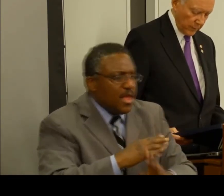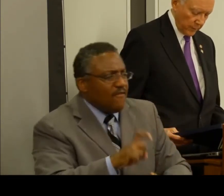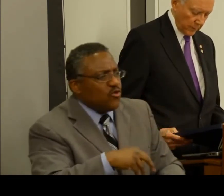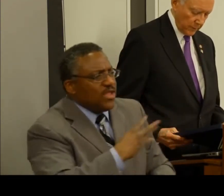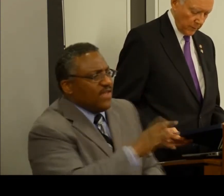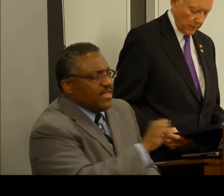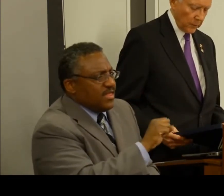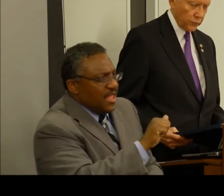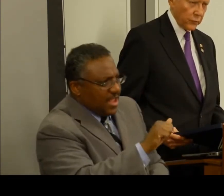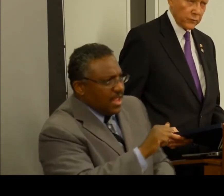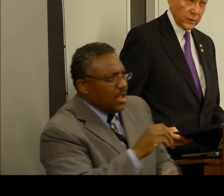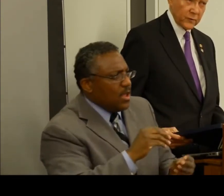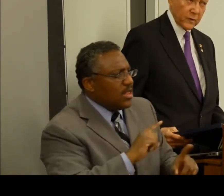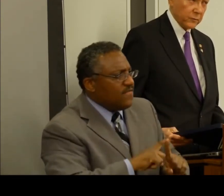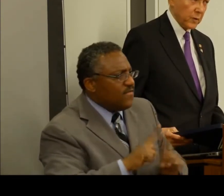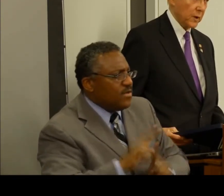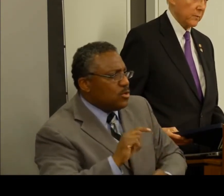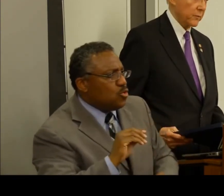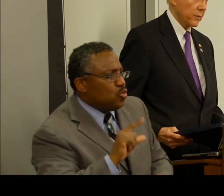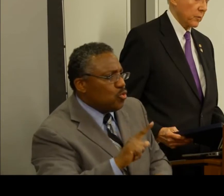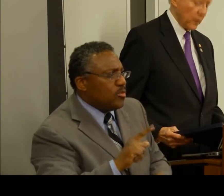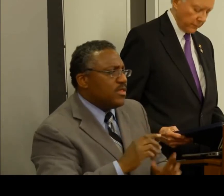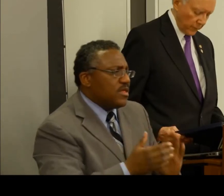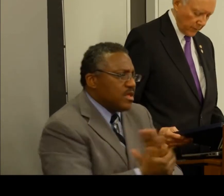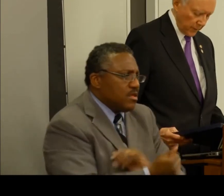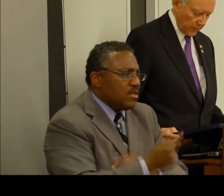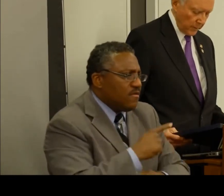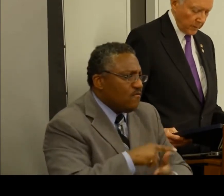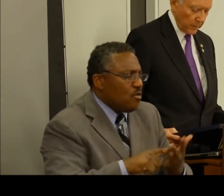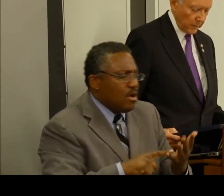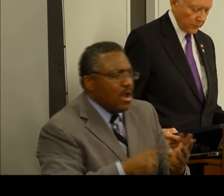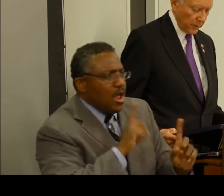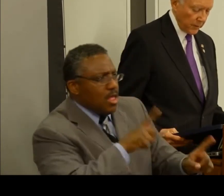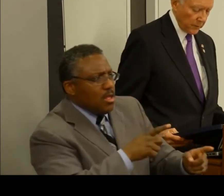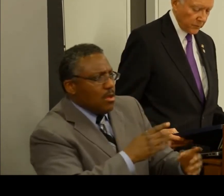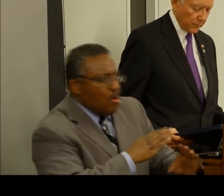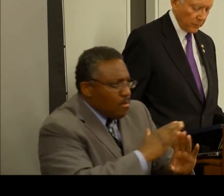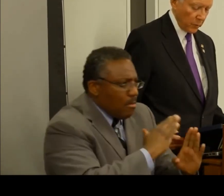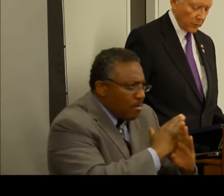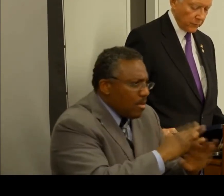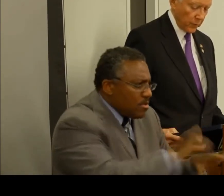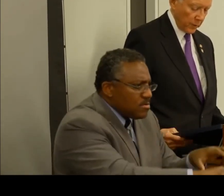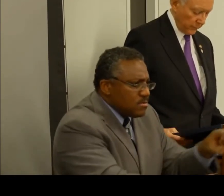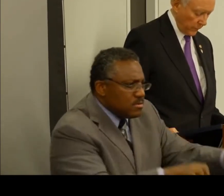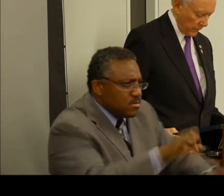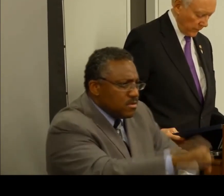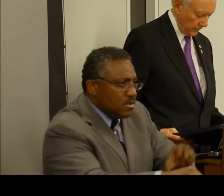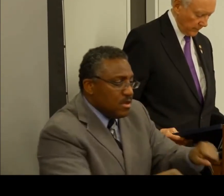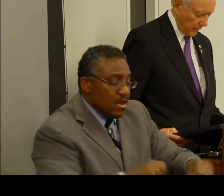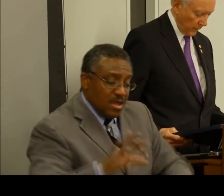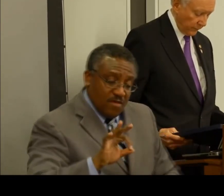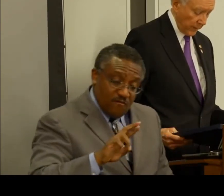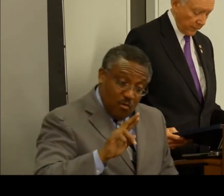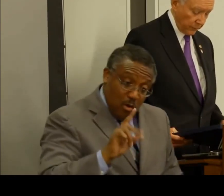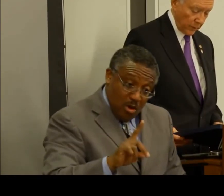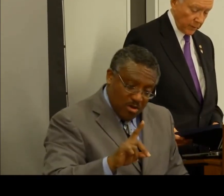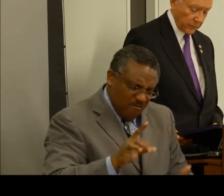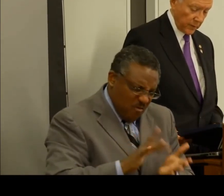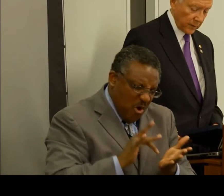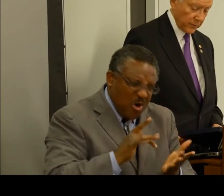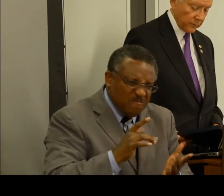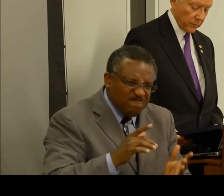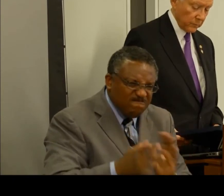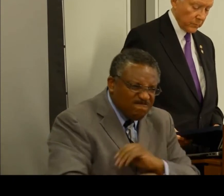tools they need to address these problems. And while fighting